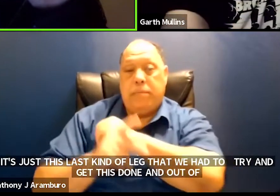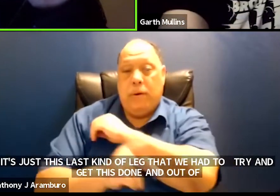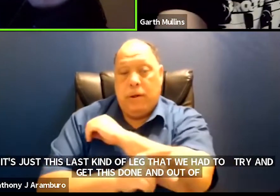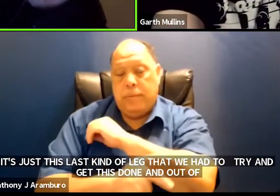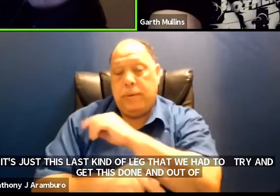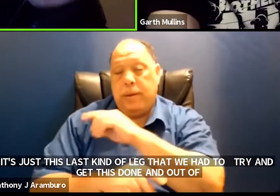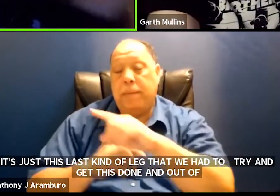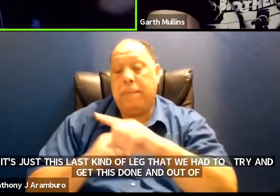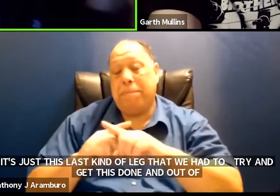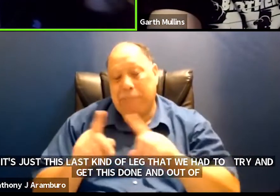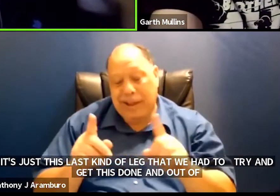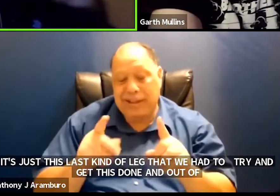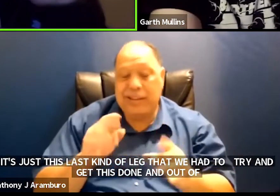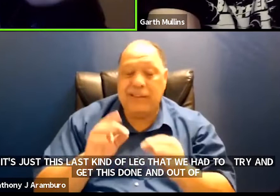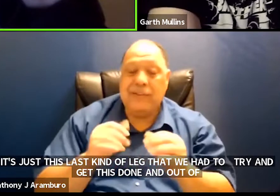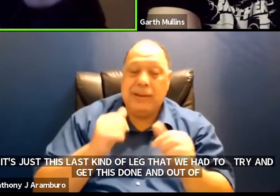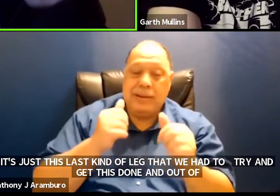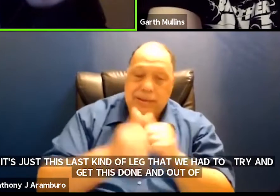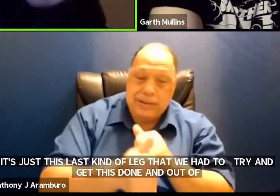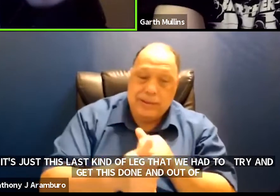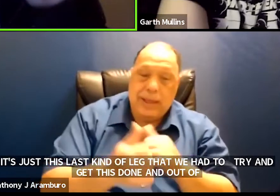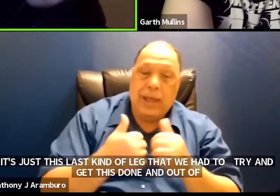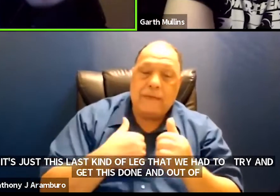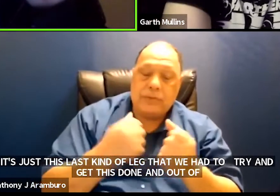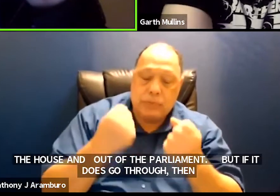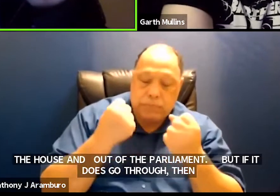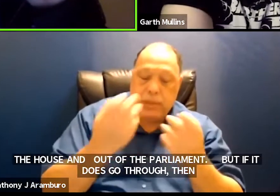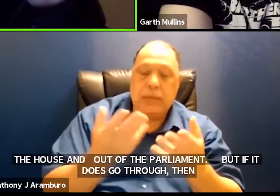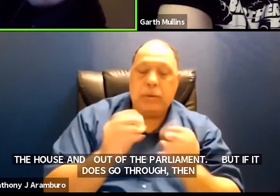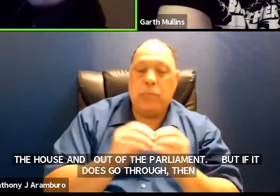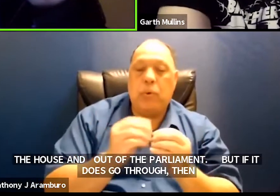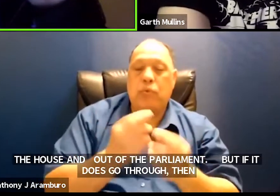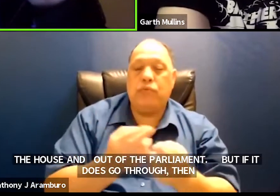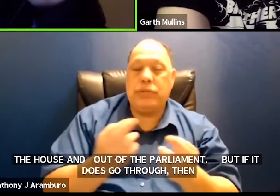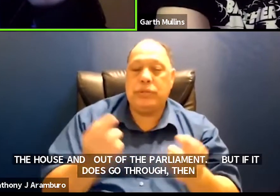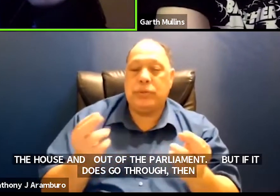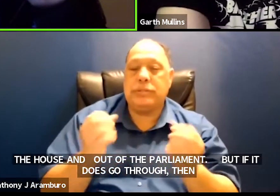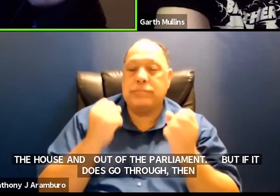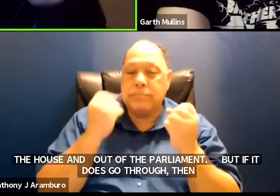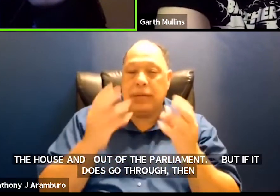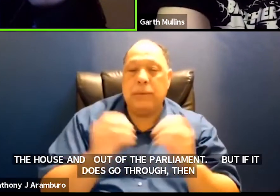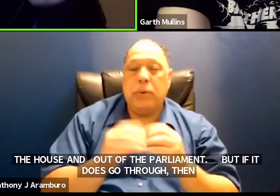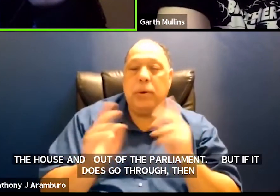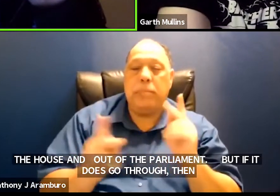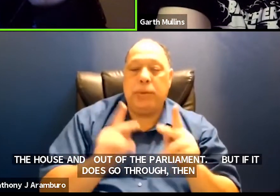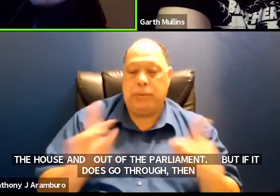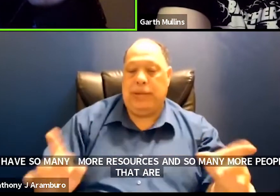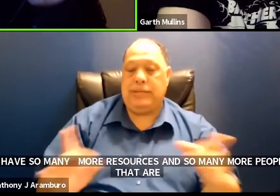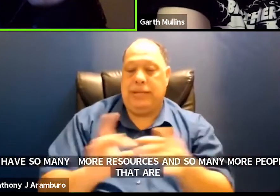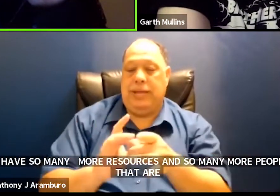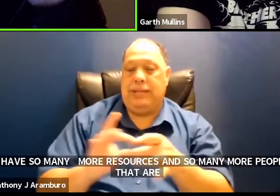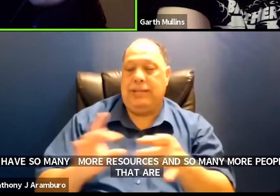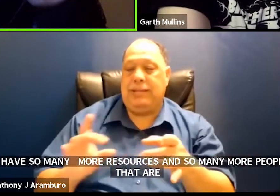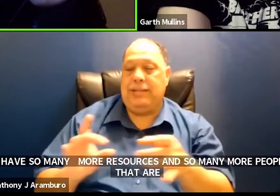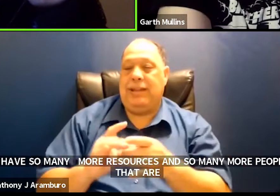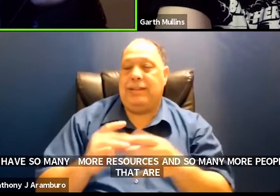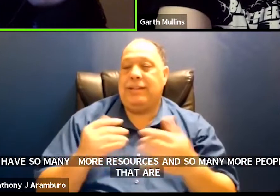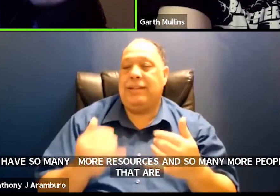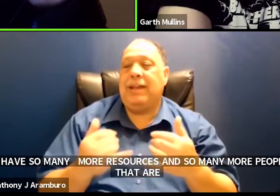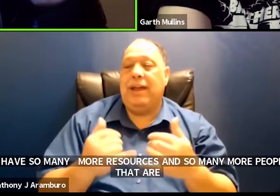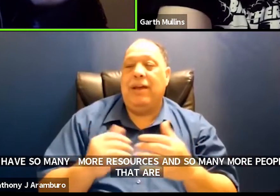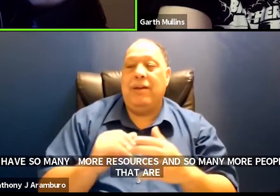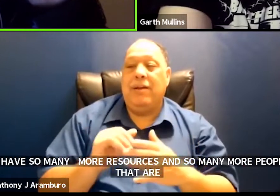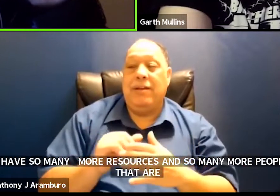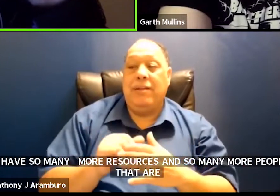go through then we have so many more resources and so many more people that are connected and that's nothing but